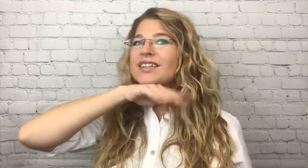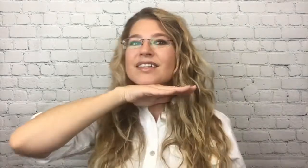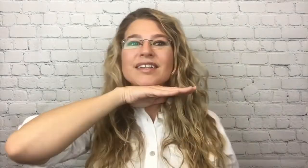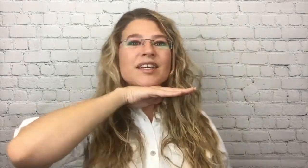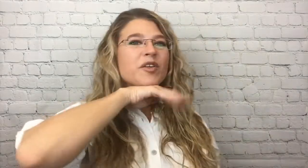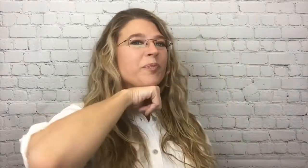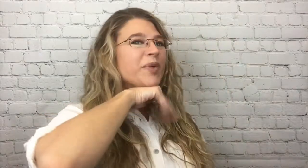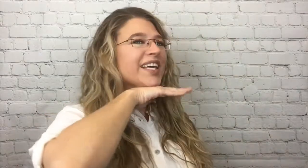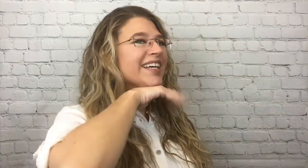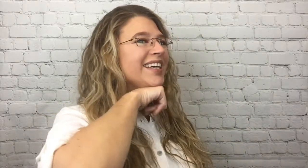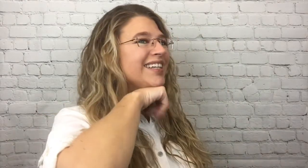Pig.